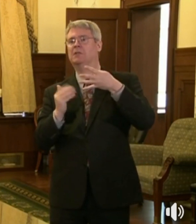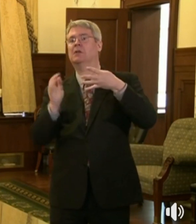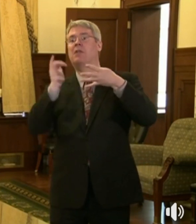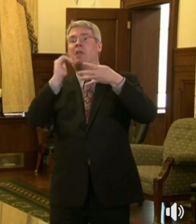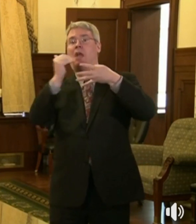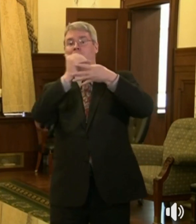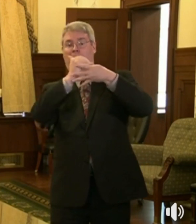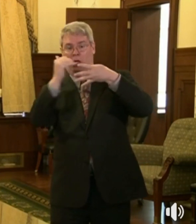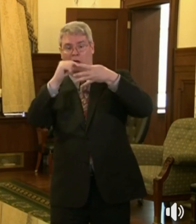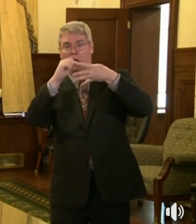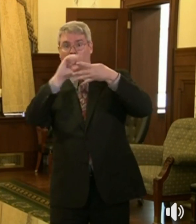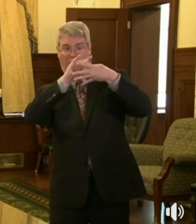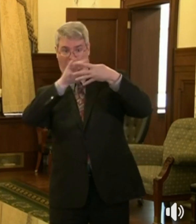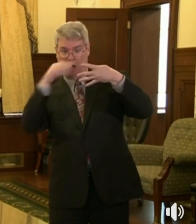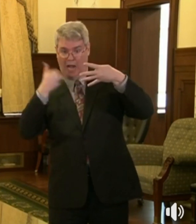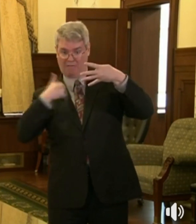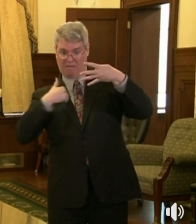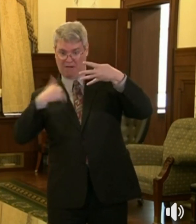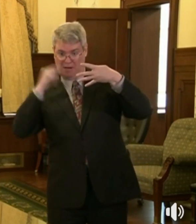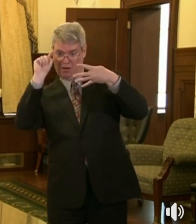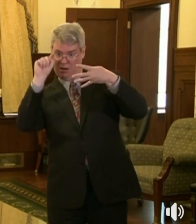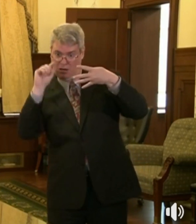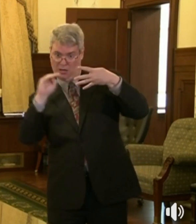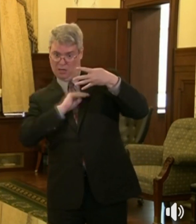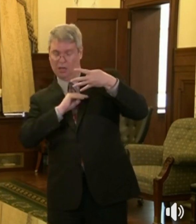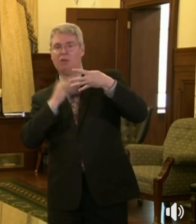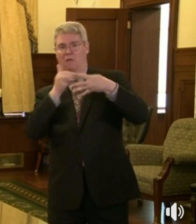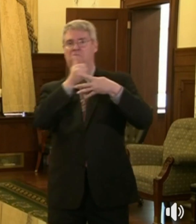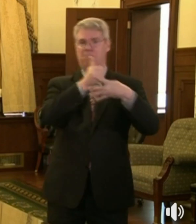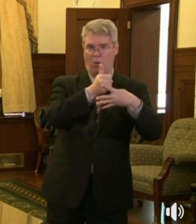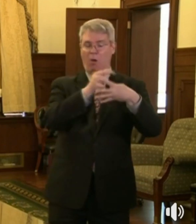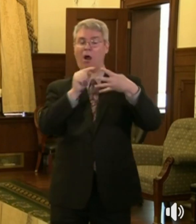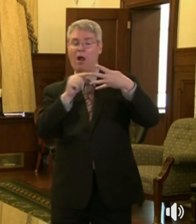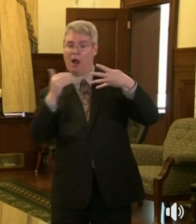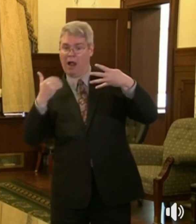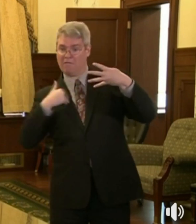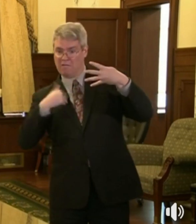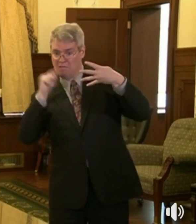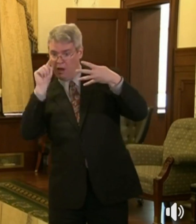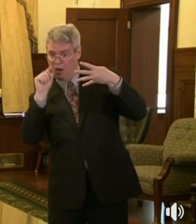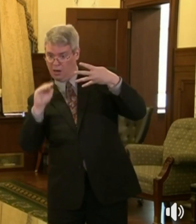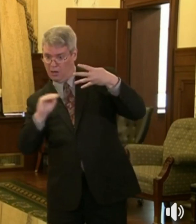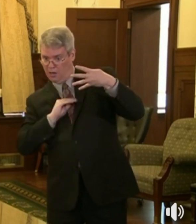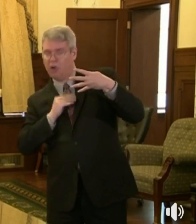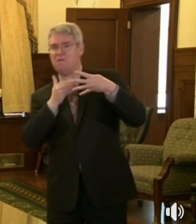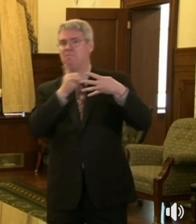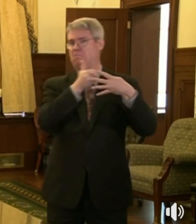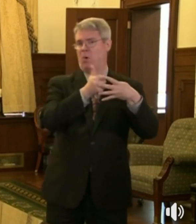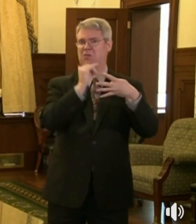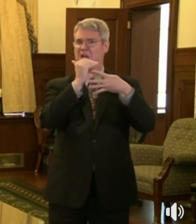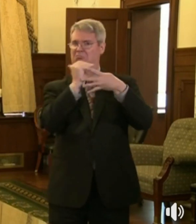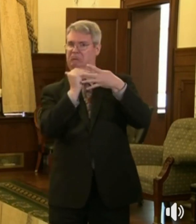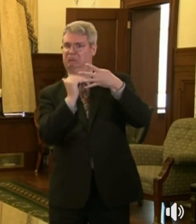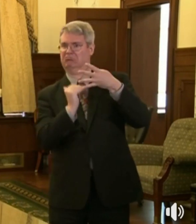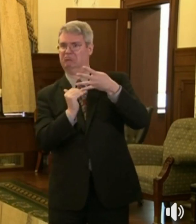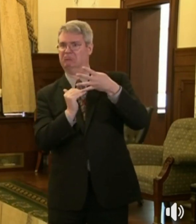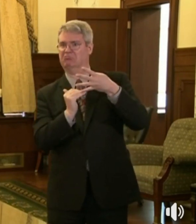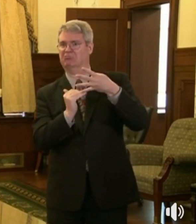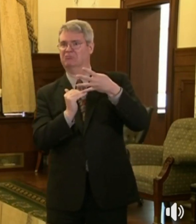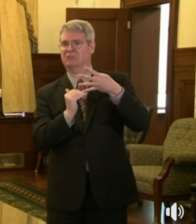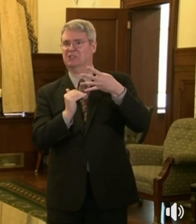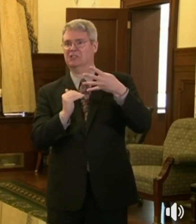out will give consumers, employers, and employees a concrete path back to